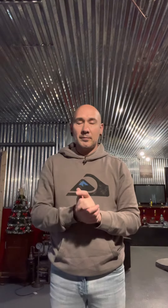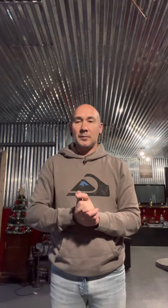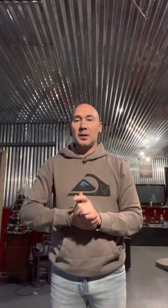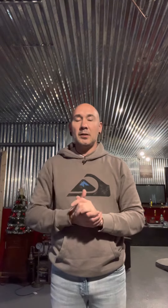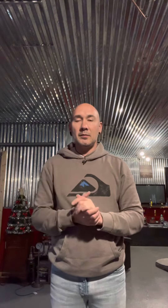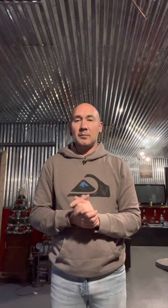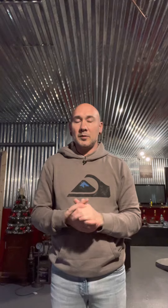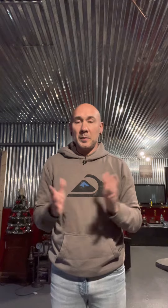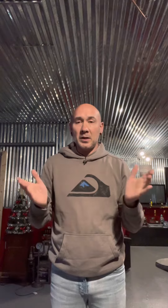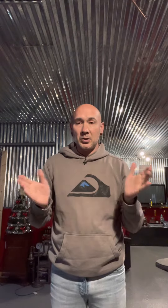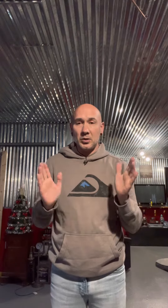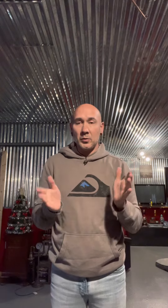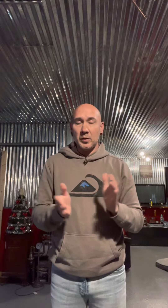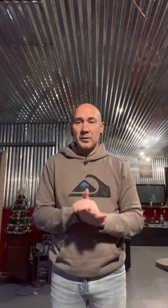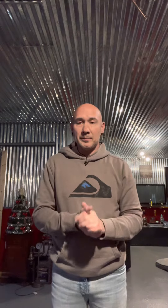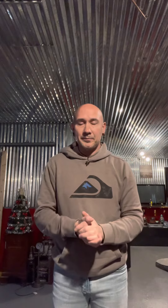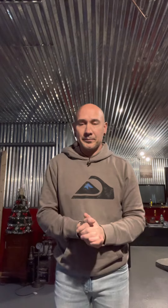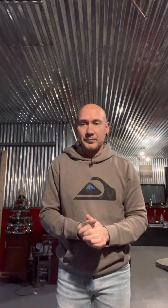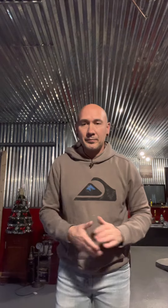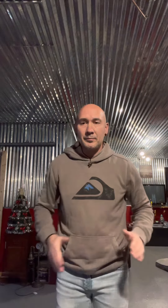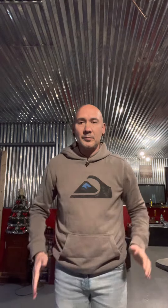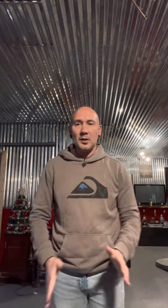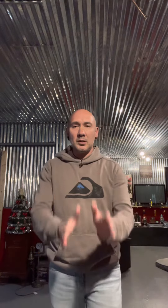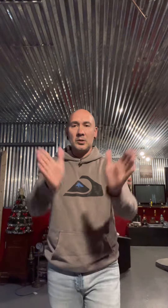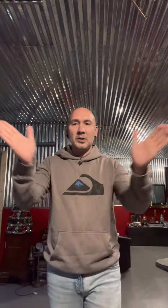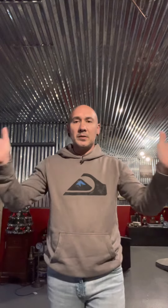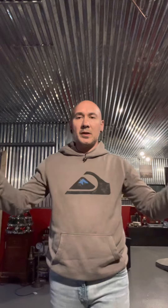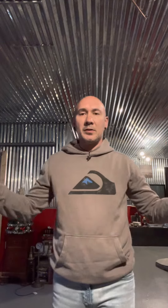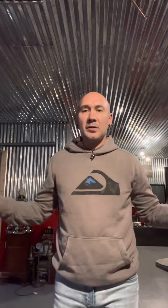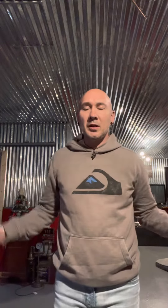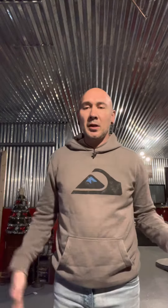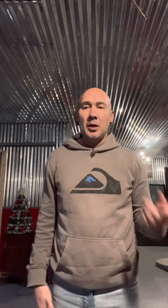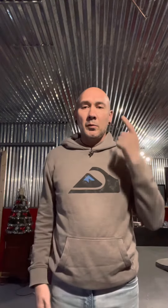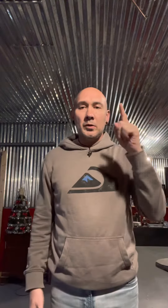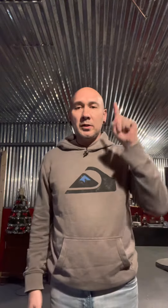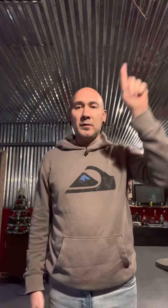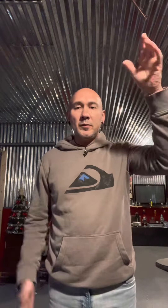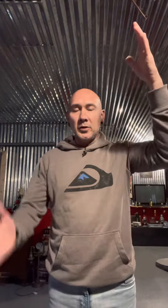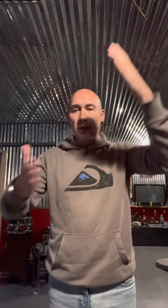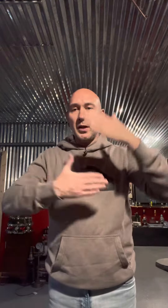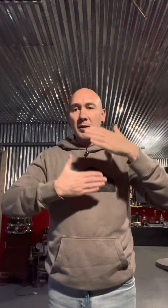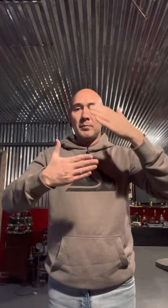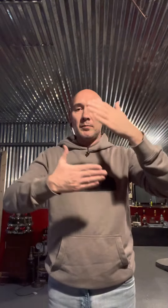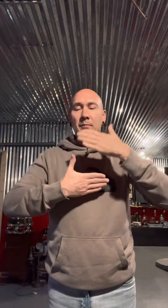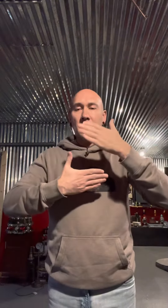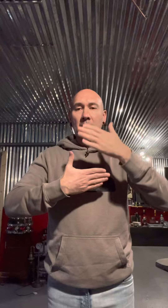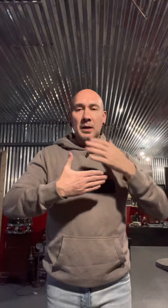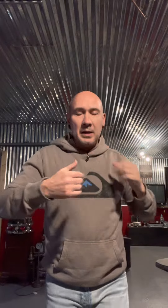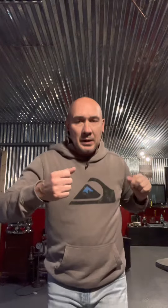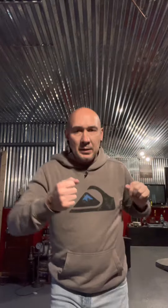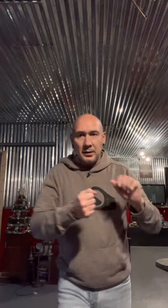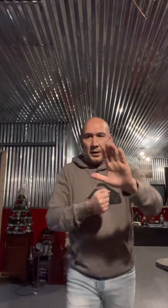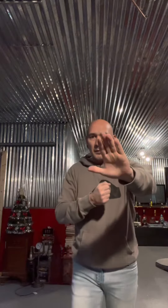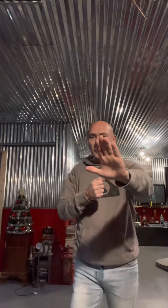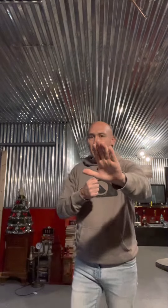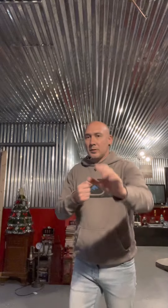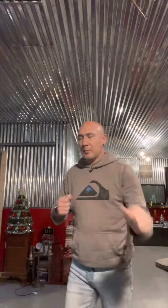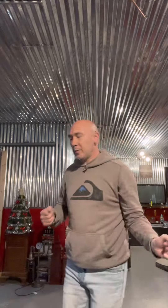Then Spanish chorus. Jesus, we're living for your name. Never be